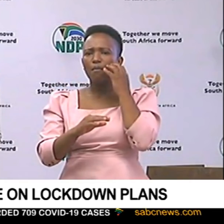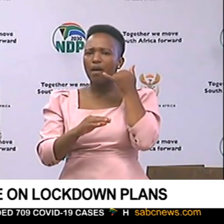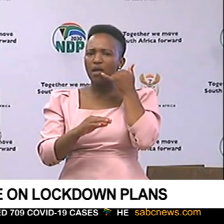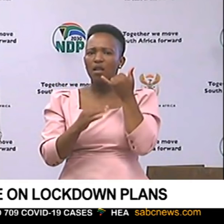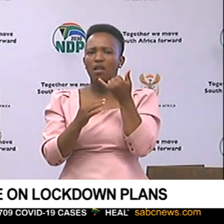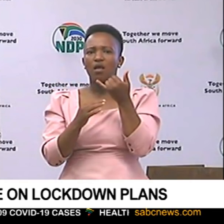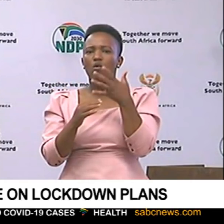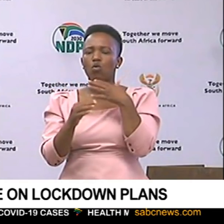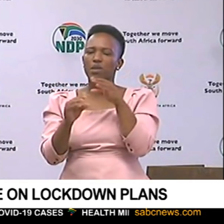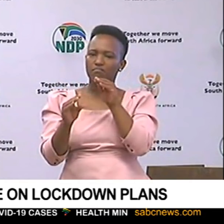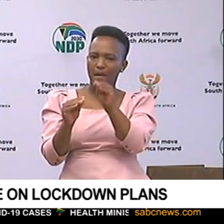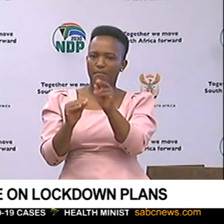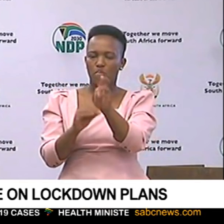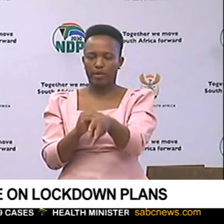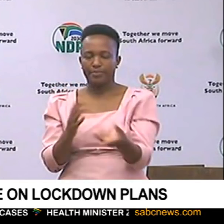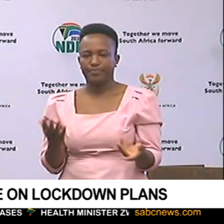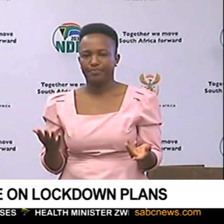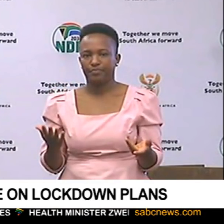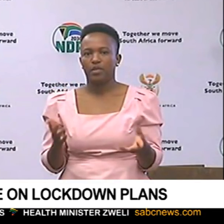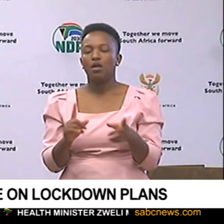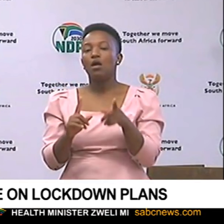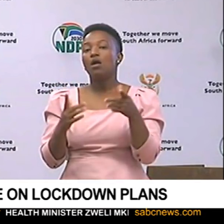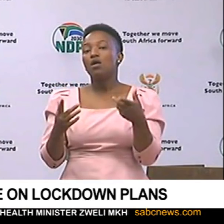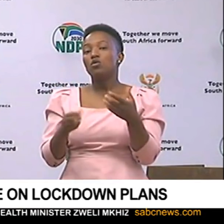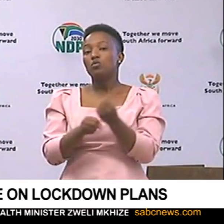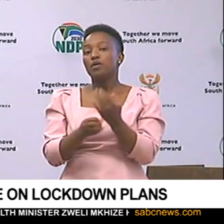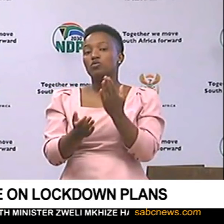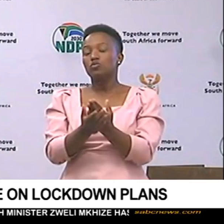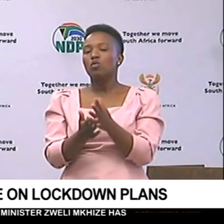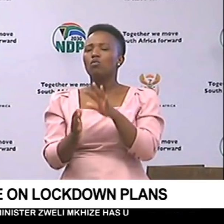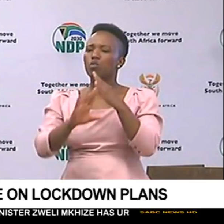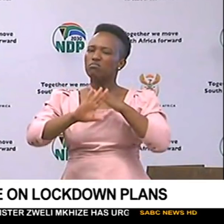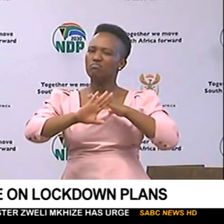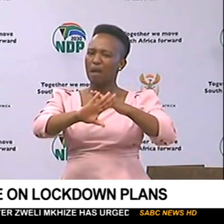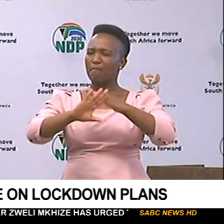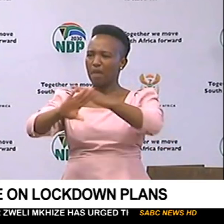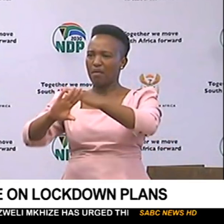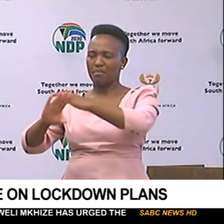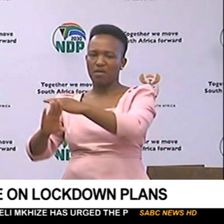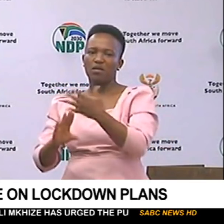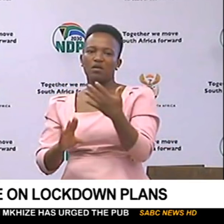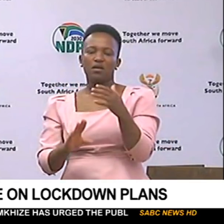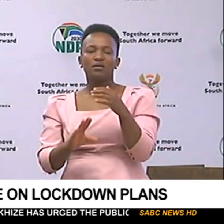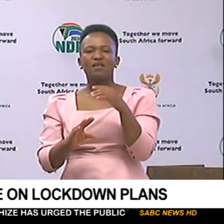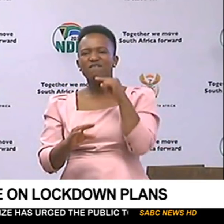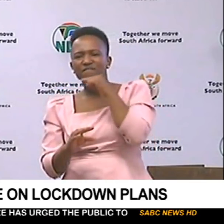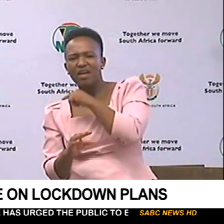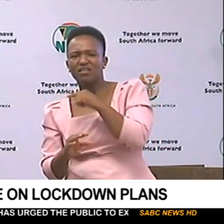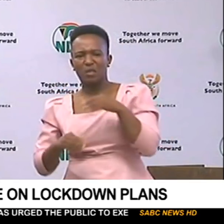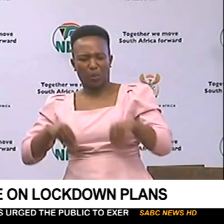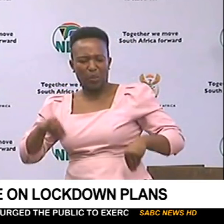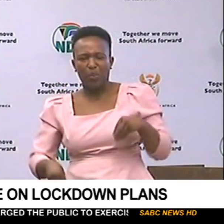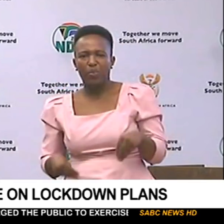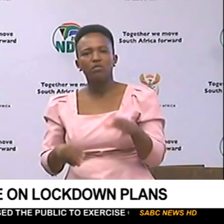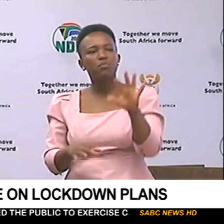will be inserted. This is done to ensure that we can avoid scammers or minimize the impact of scammers